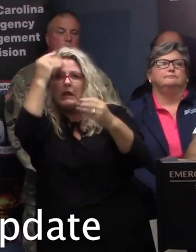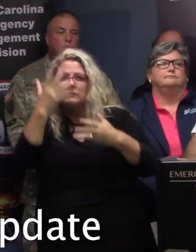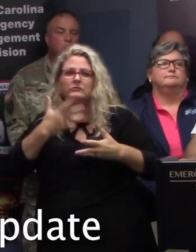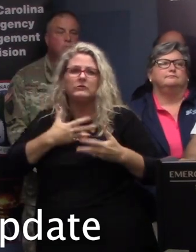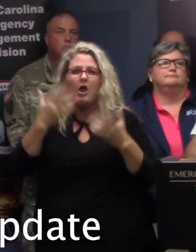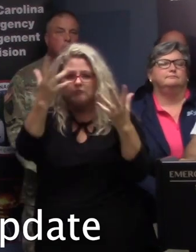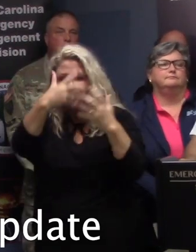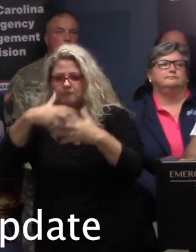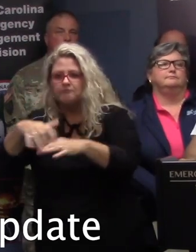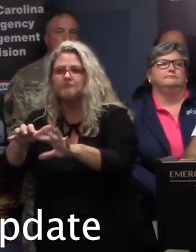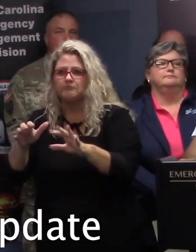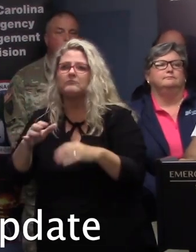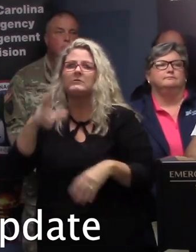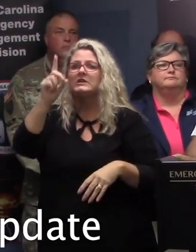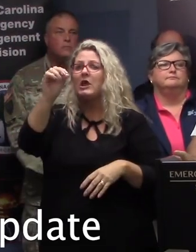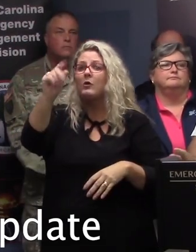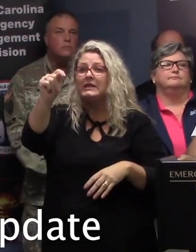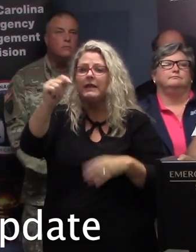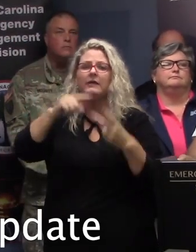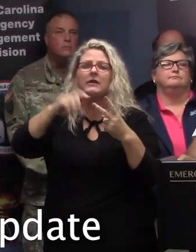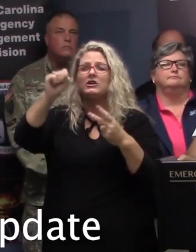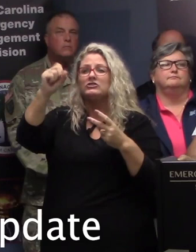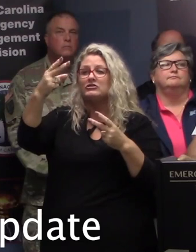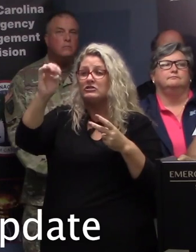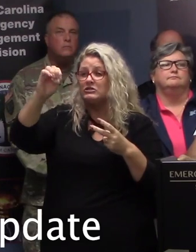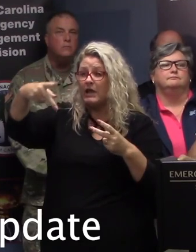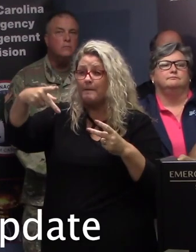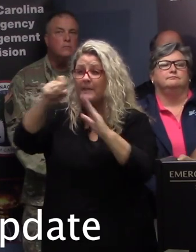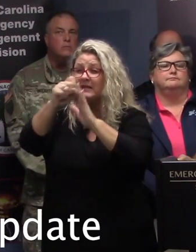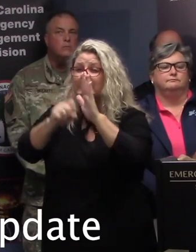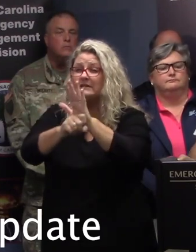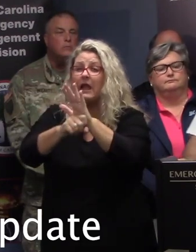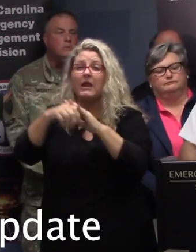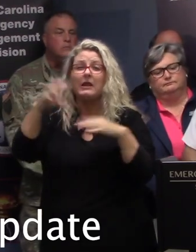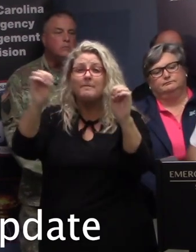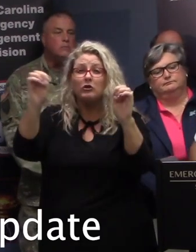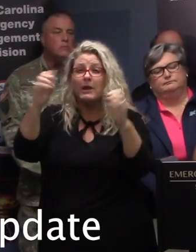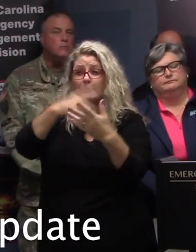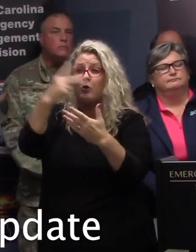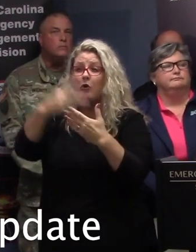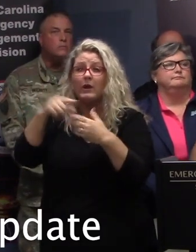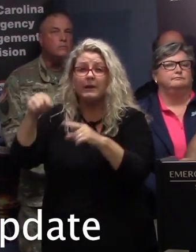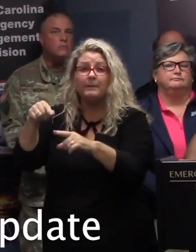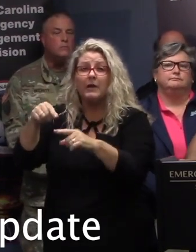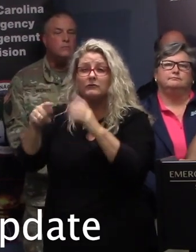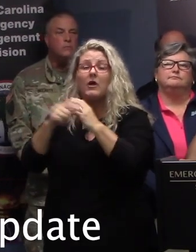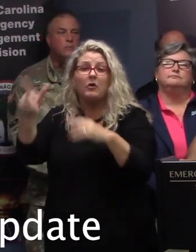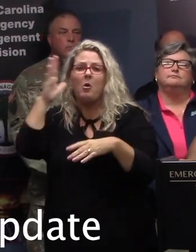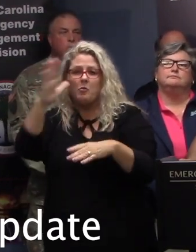sky. We'll have DOT SHEP, the State Highway Emergency Program, to provide some type of